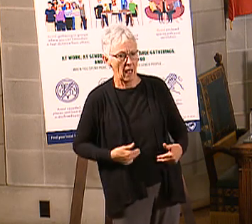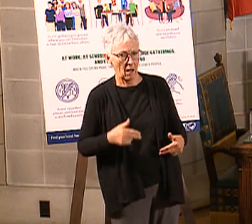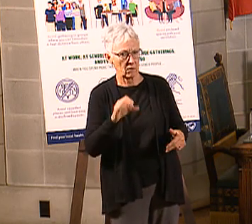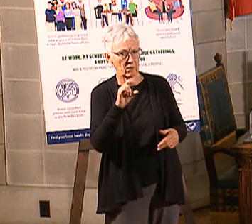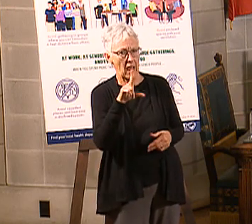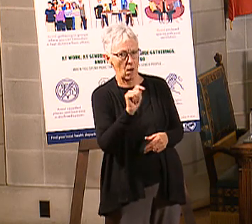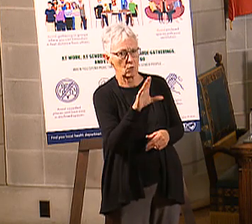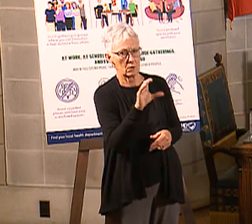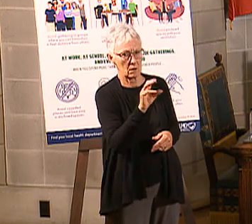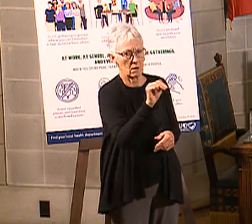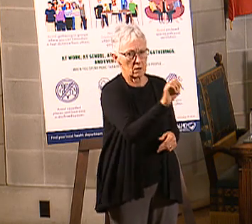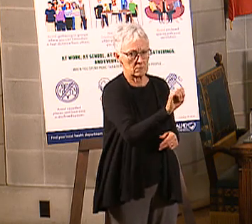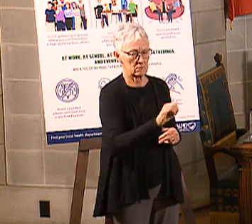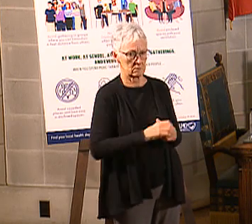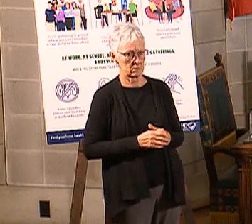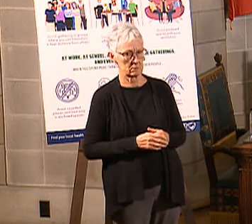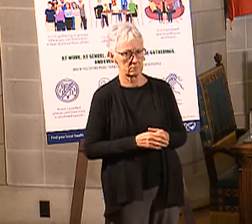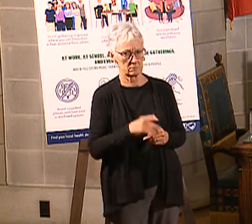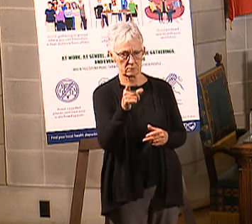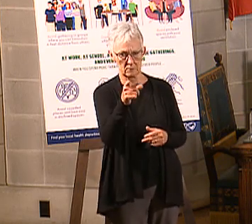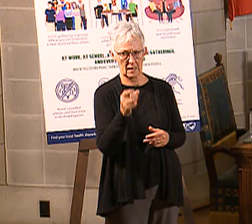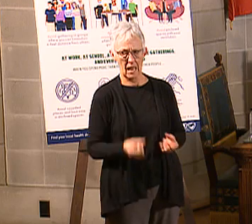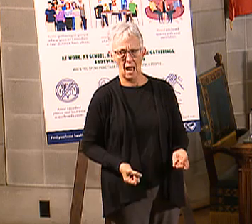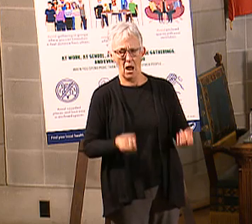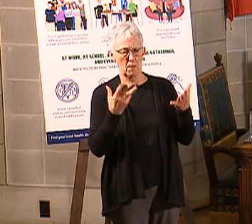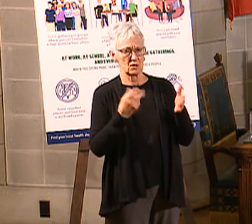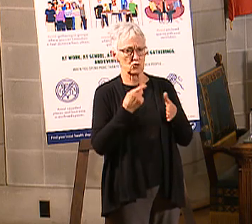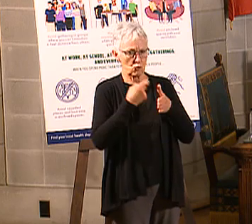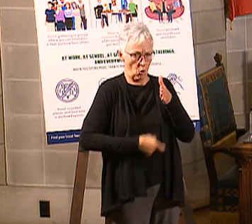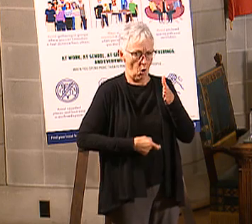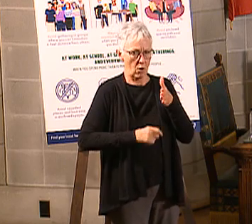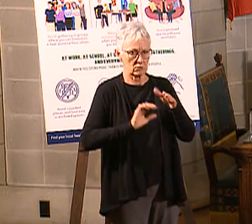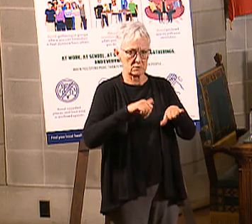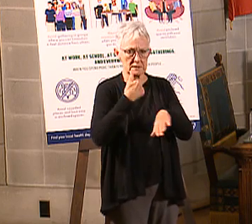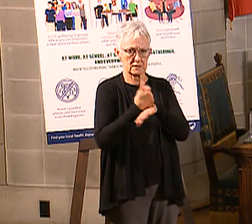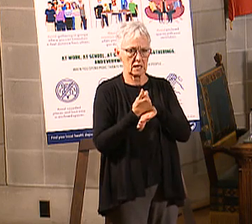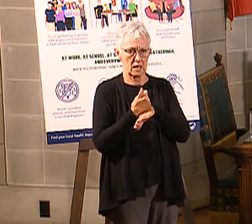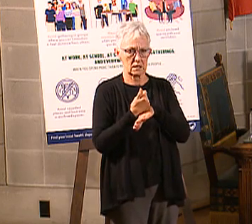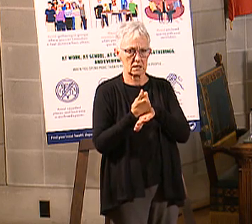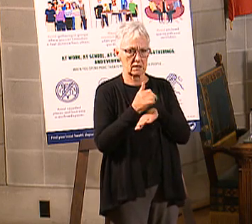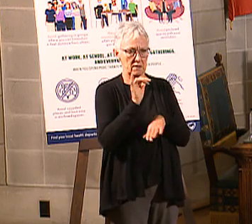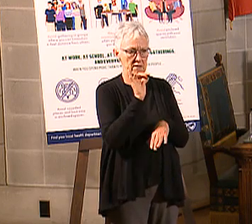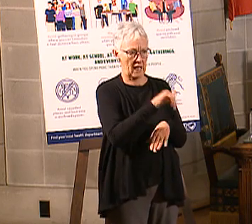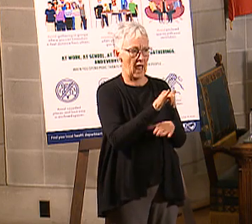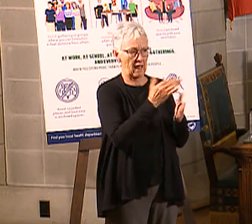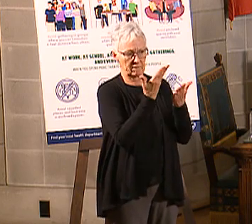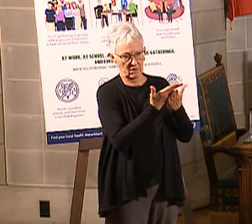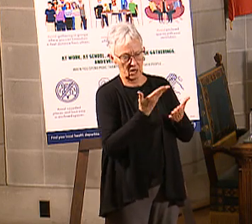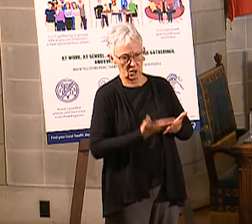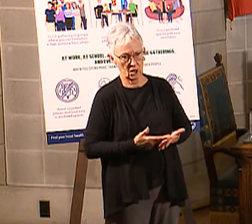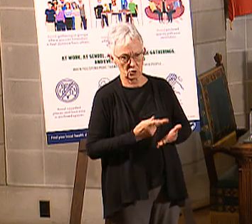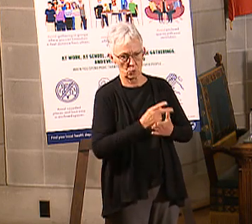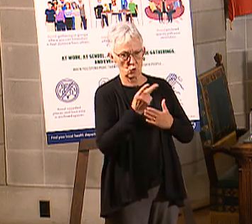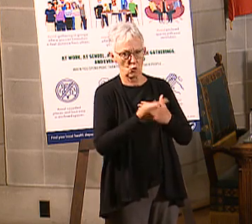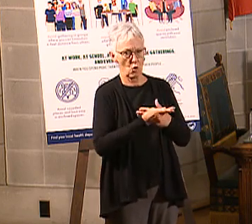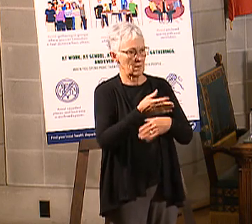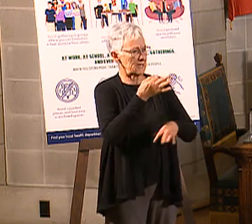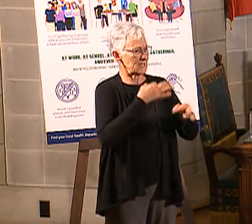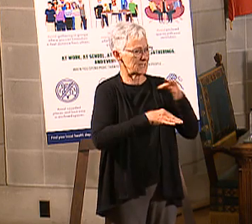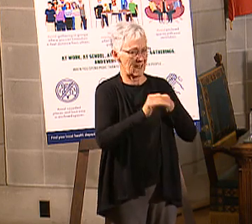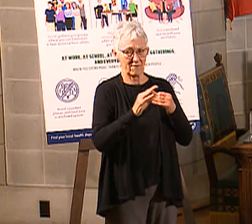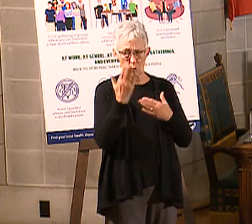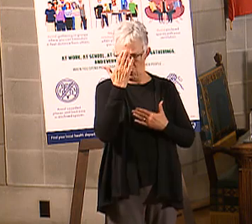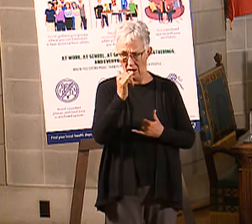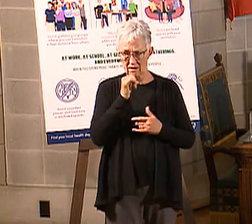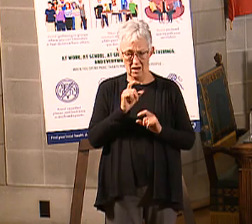into this verification program as opposed to just letting everybody have the, you know, the integrated services? So the